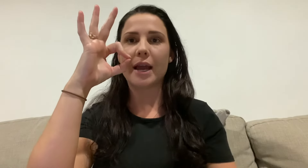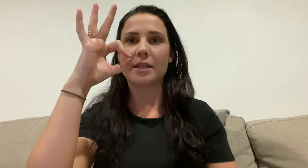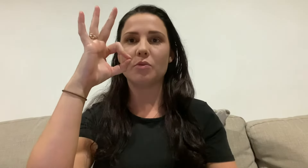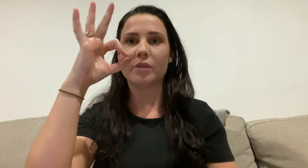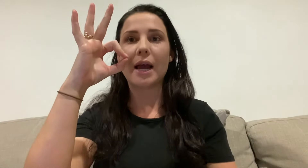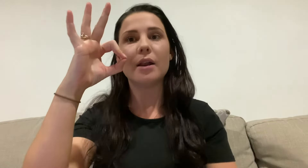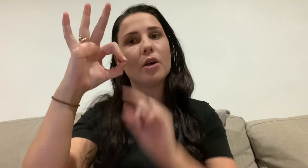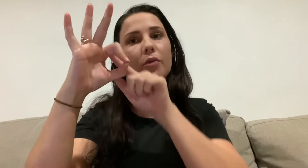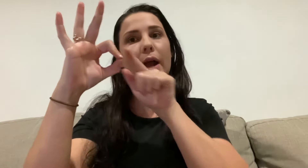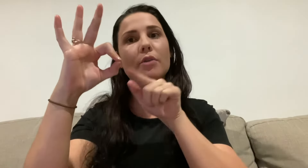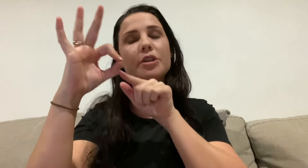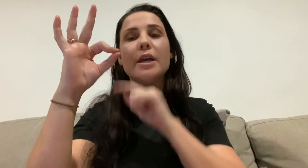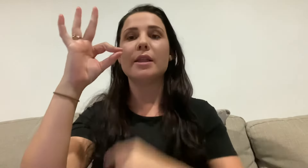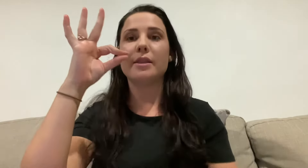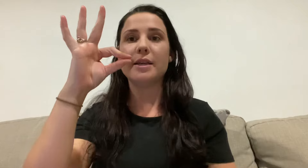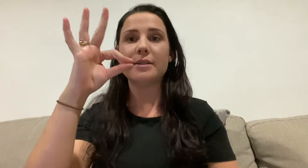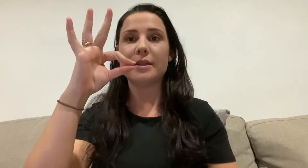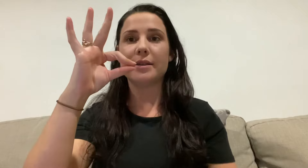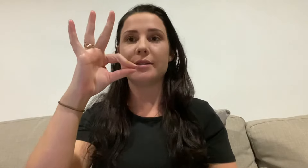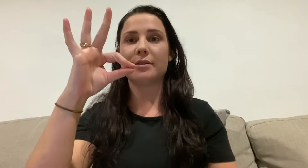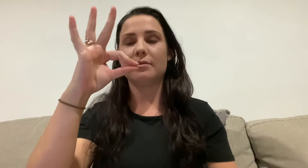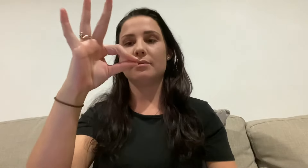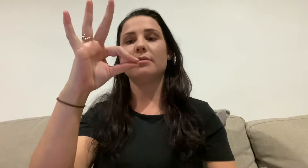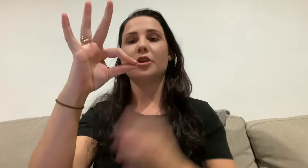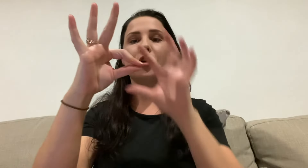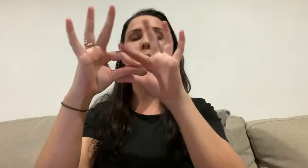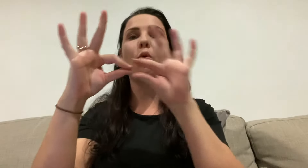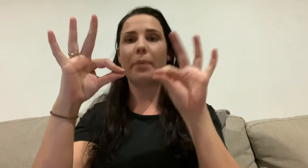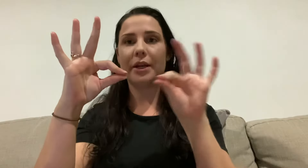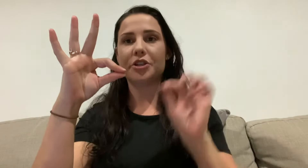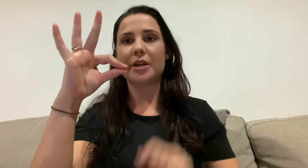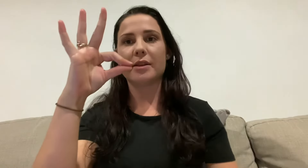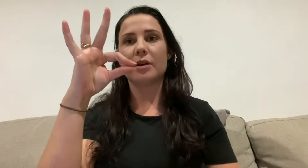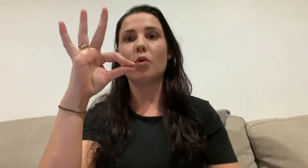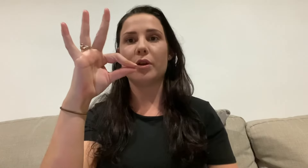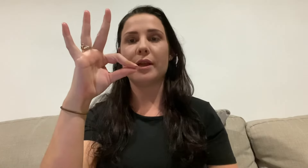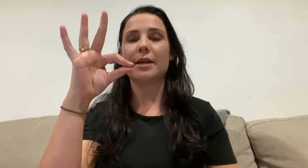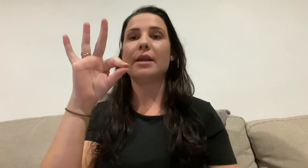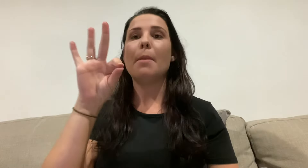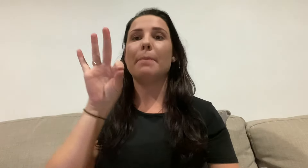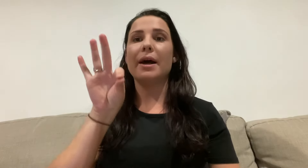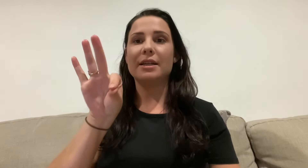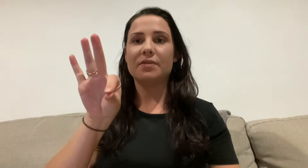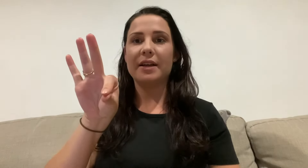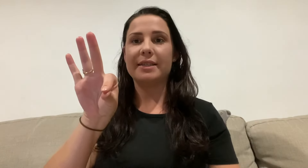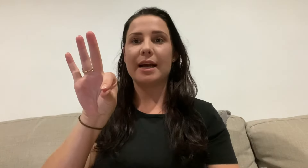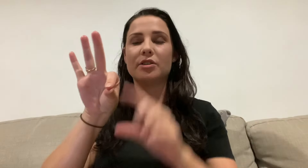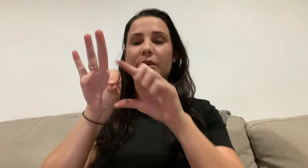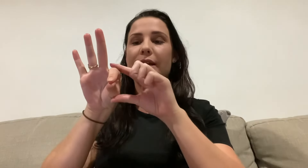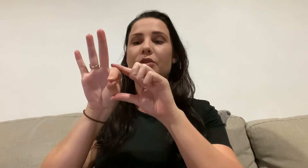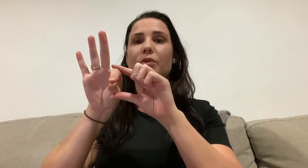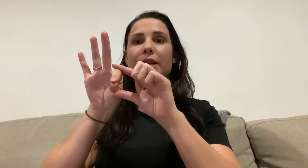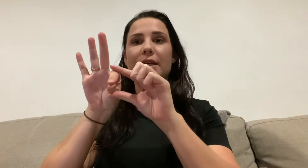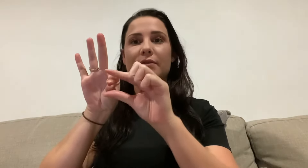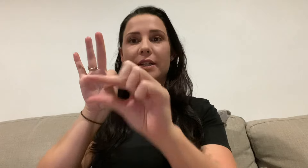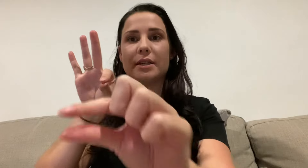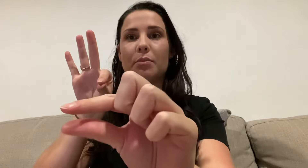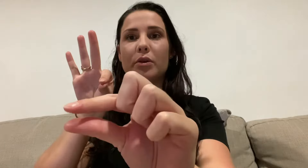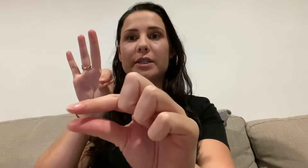is more that around this is, you know, more pinched at the corner there, but it's facing out. So again, your index fingers are pointing